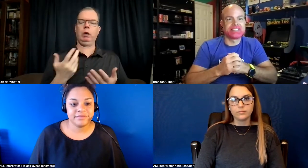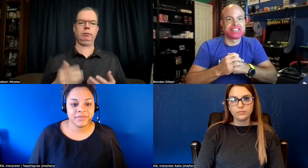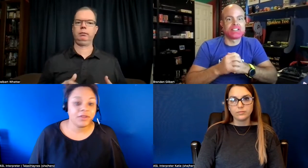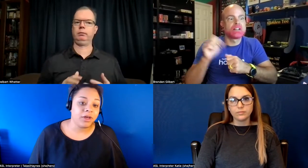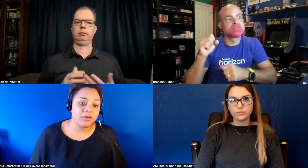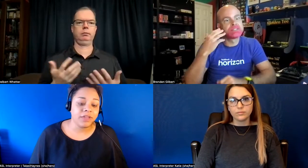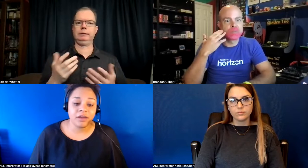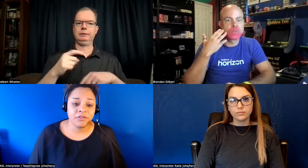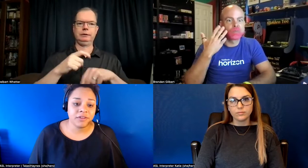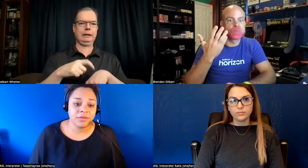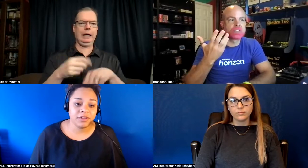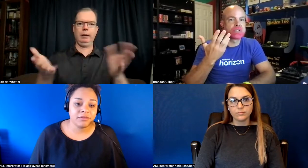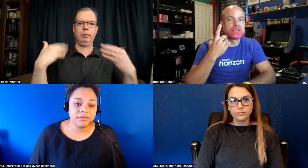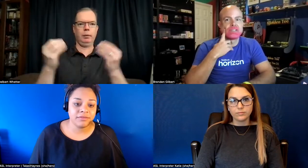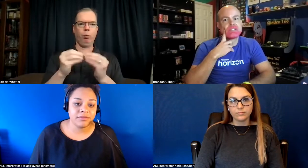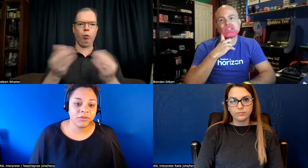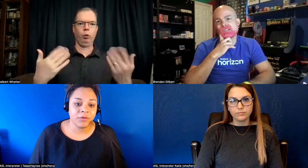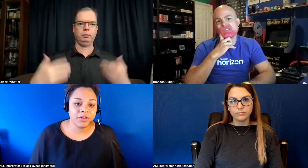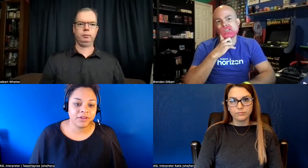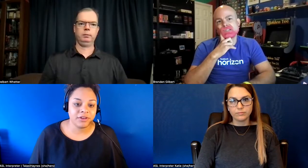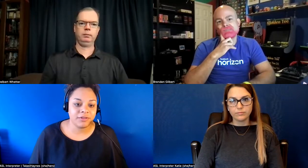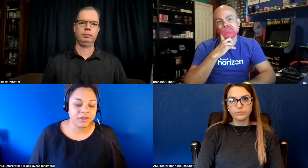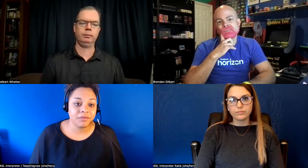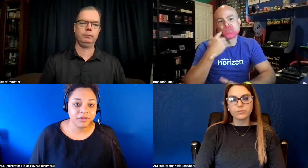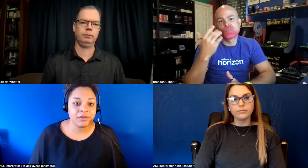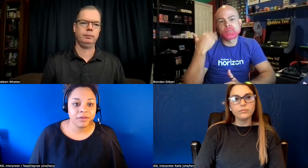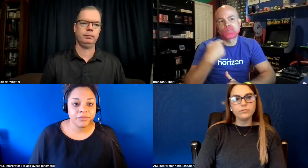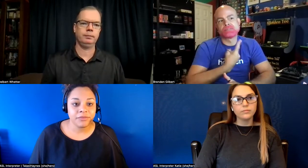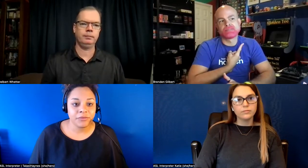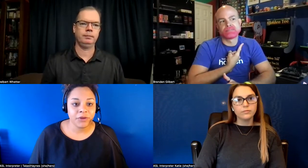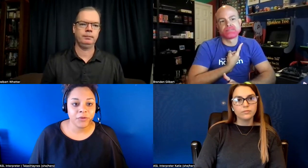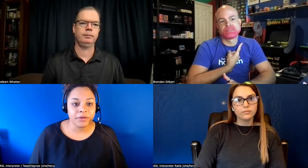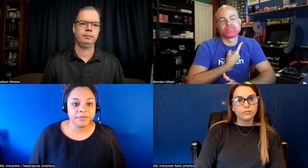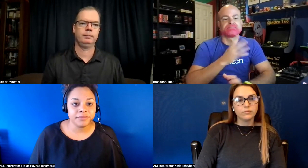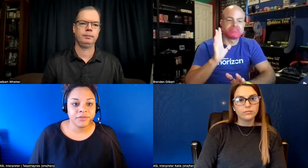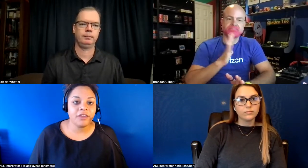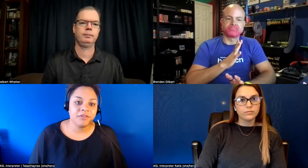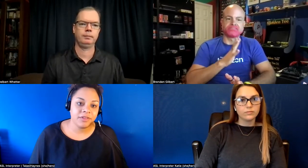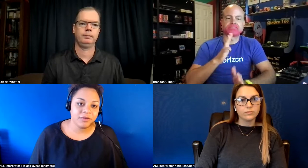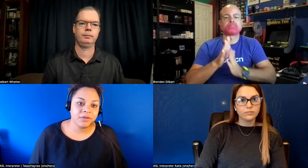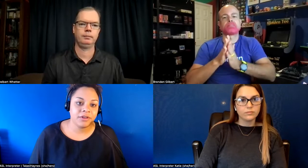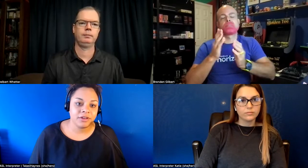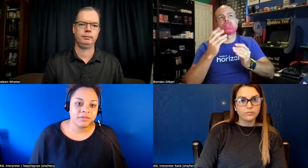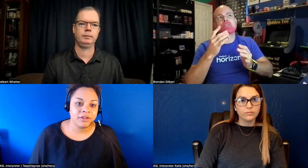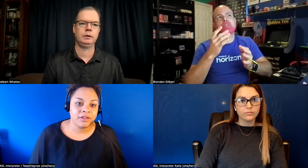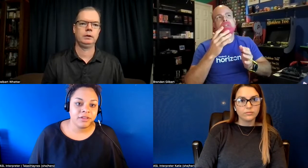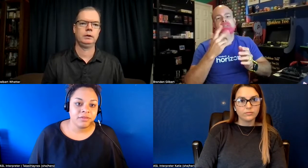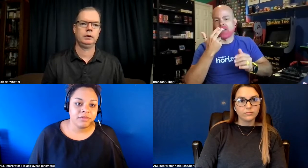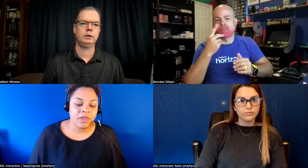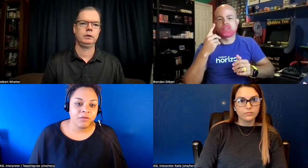hey wow yeah i'm just sick of being the only one you know it's time to bring more yeah i used to be the only one and i was